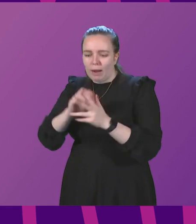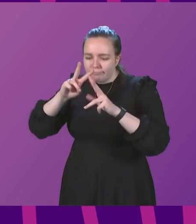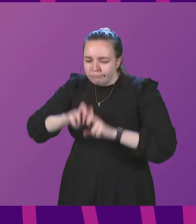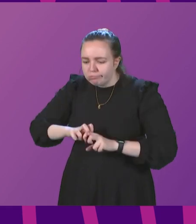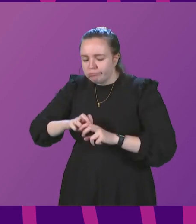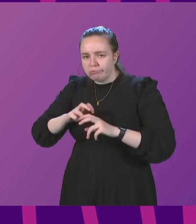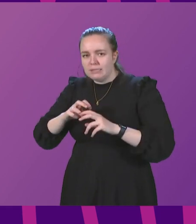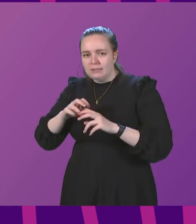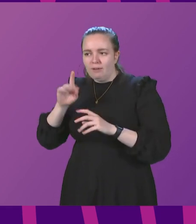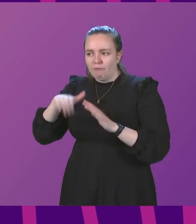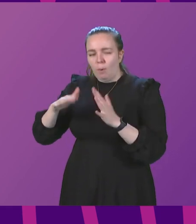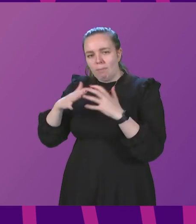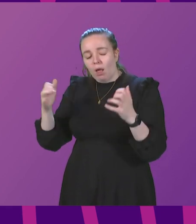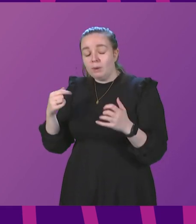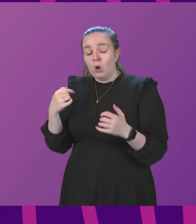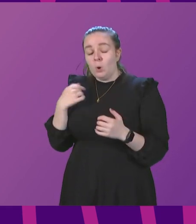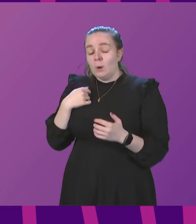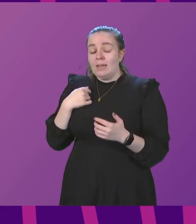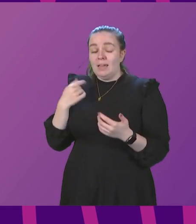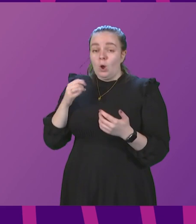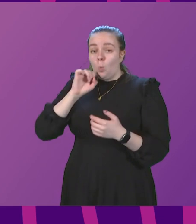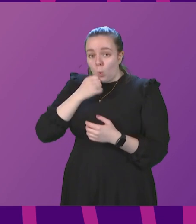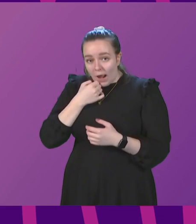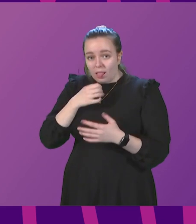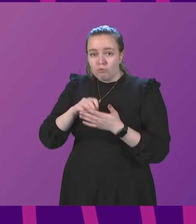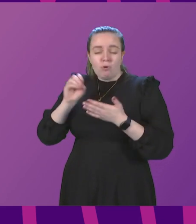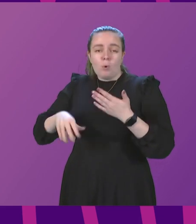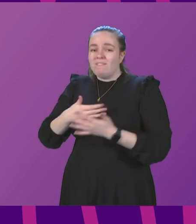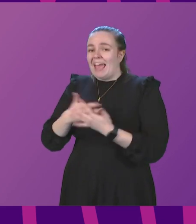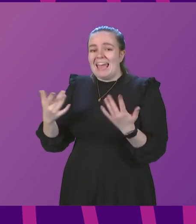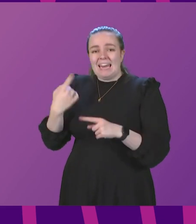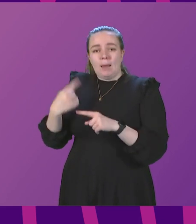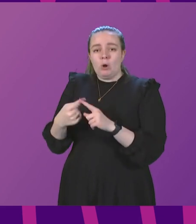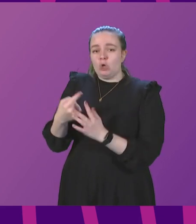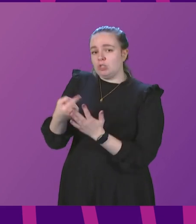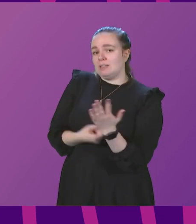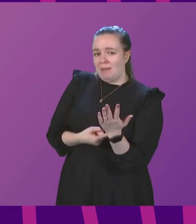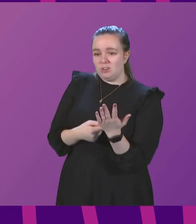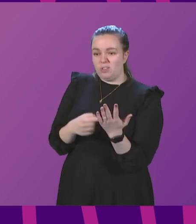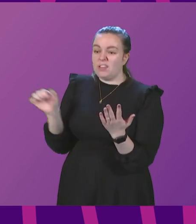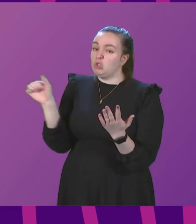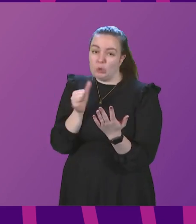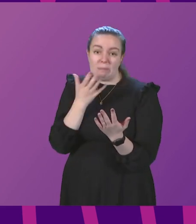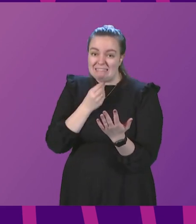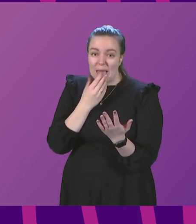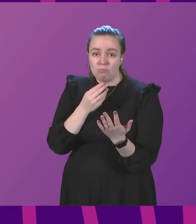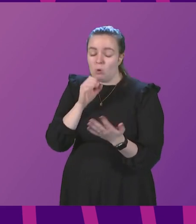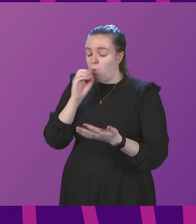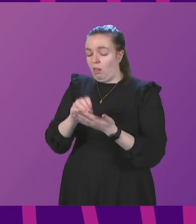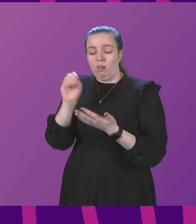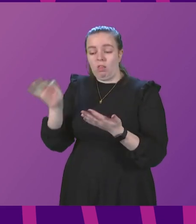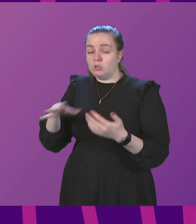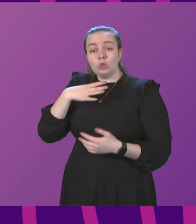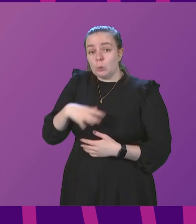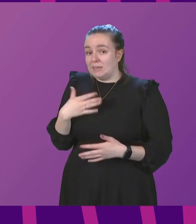Parliament. We have and will remove any of the emergency measures that rightly should be temporary and are not needed